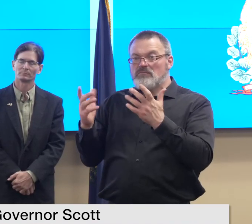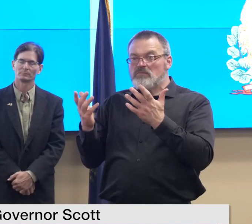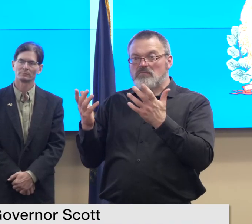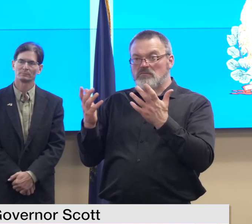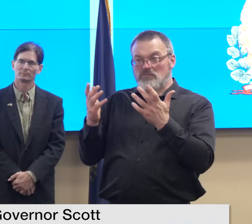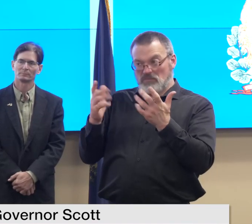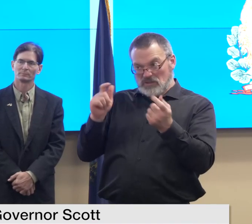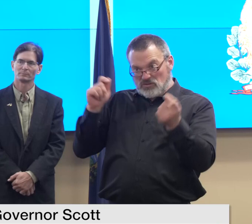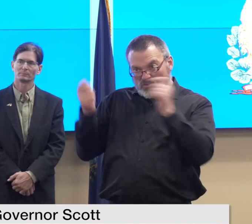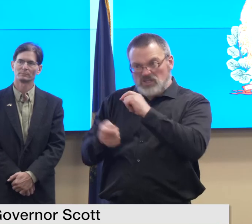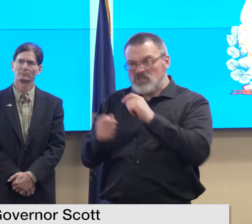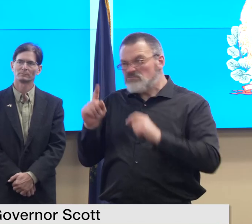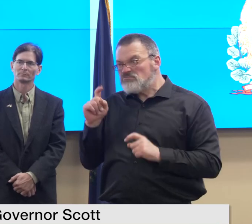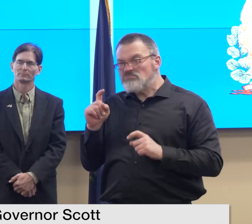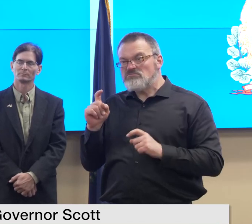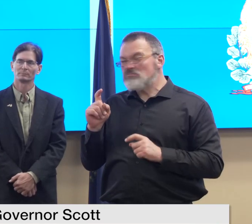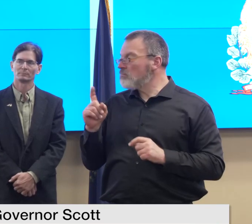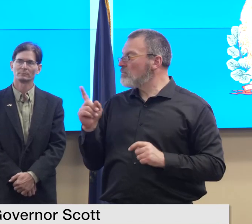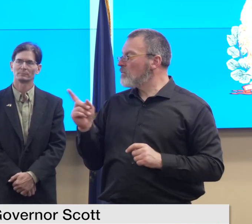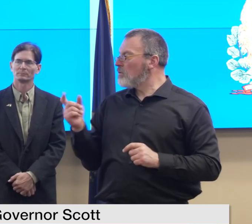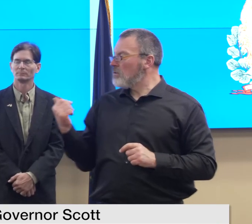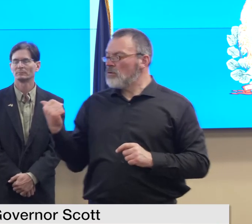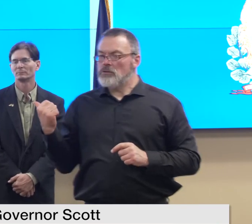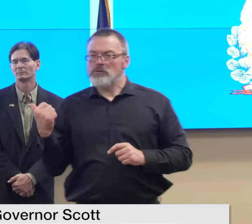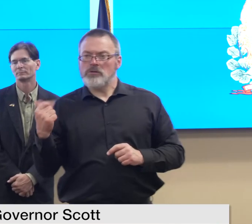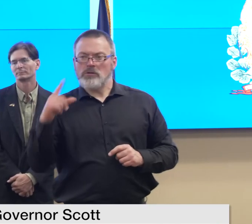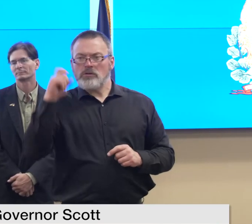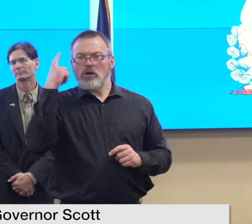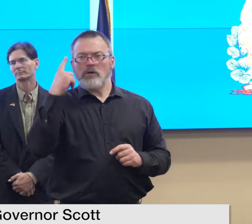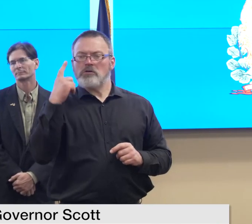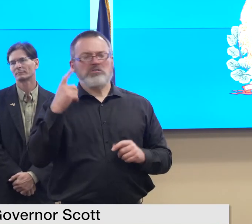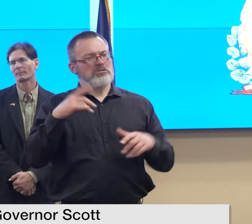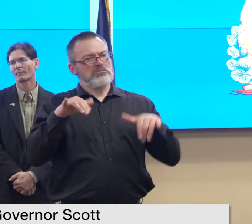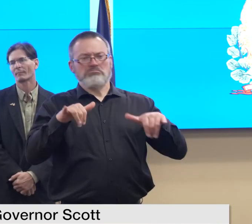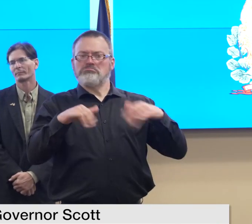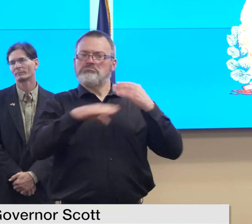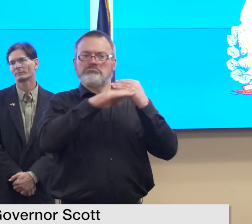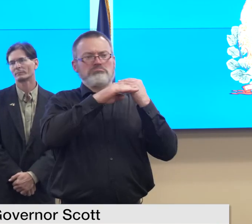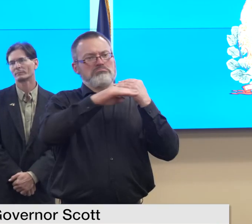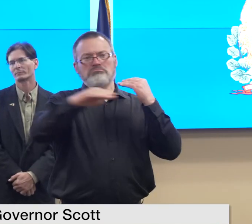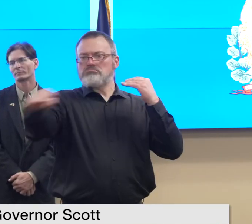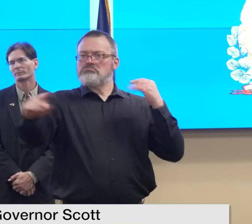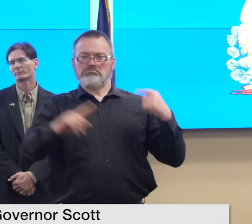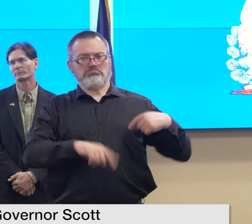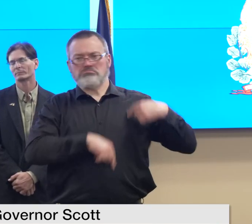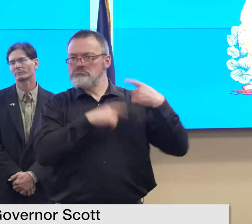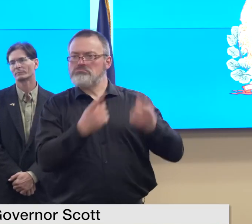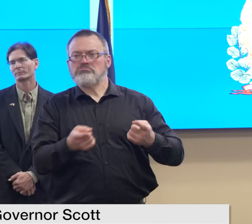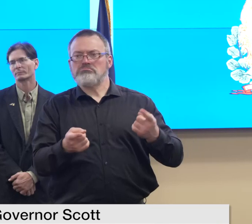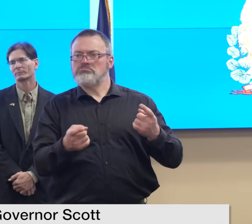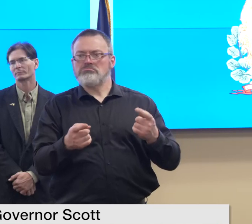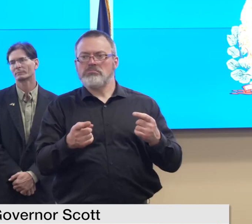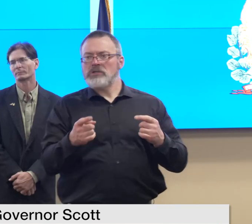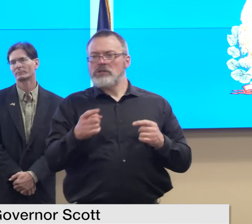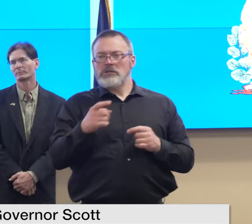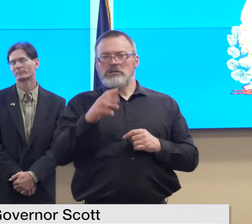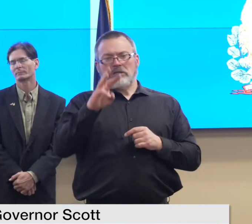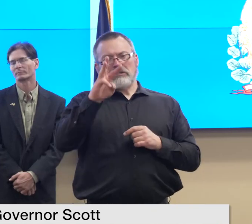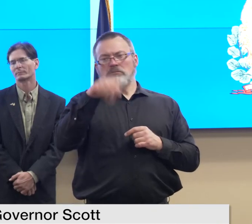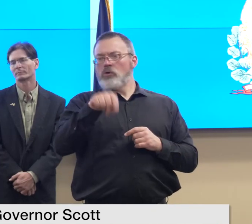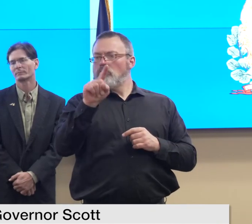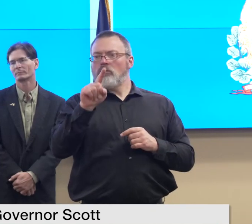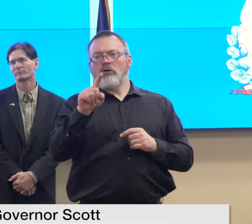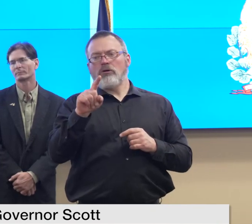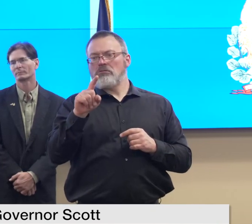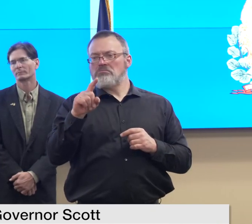there yeah i mean steady as we go in some respects uh the 2.1 percent unemployment rate being